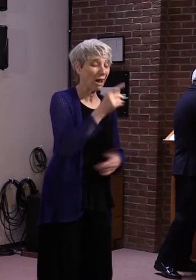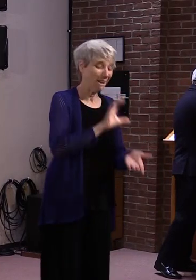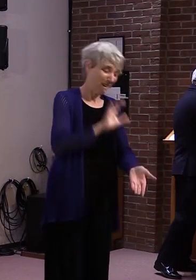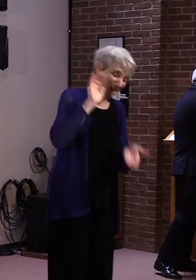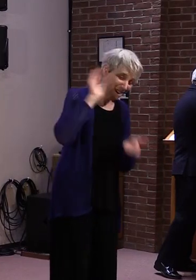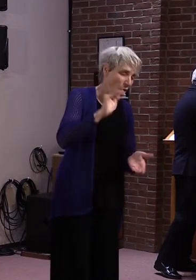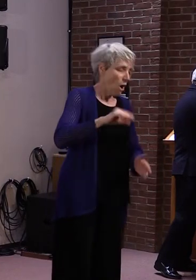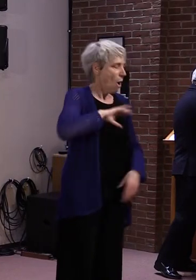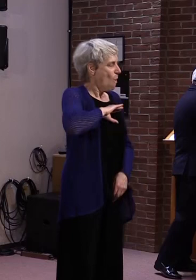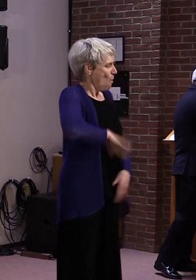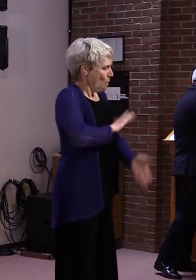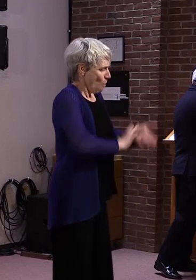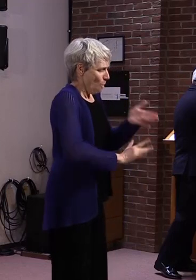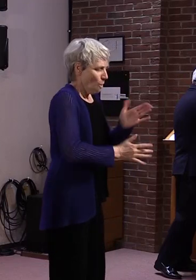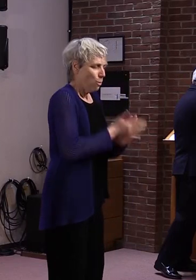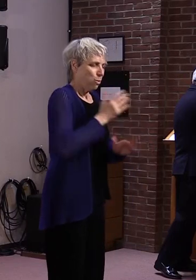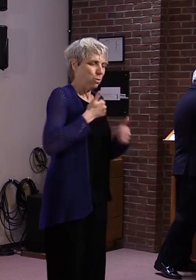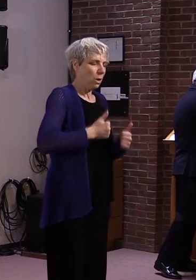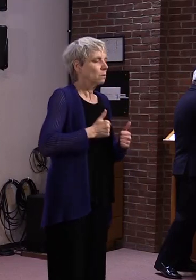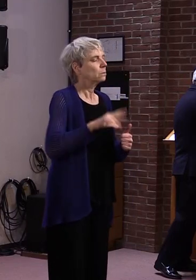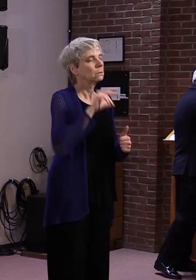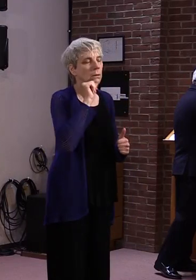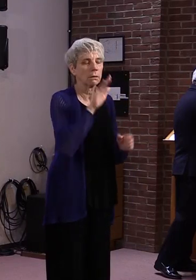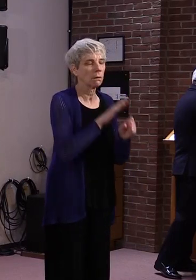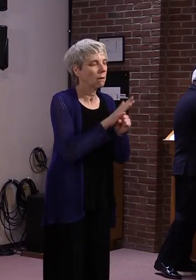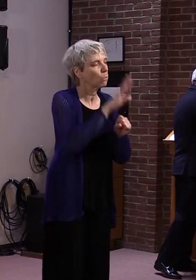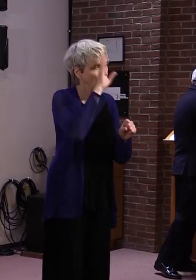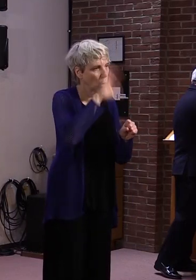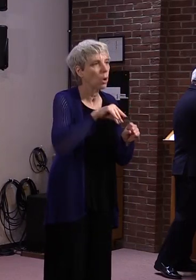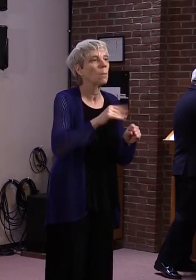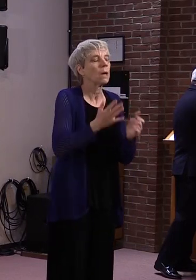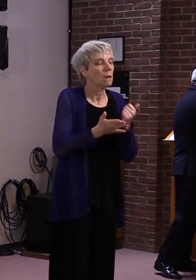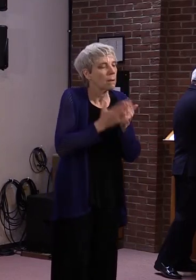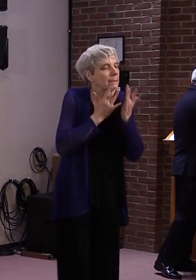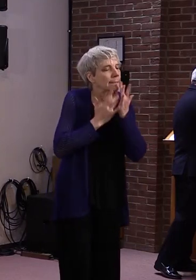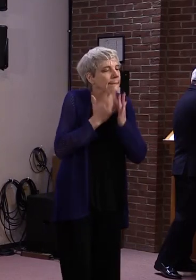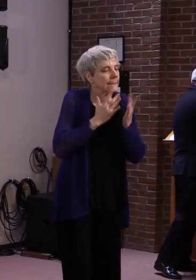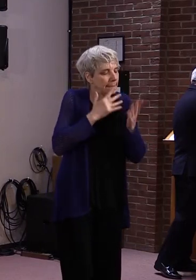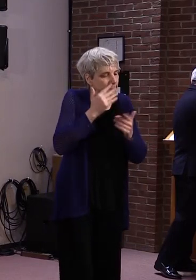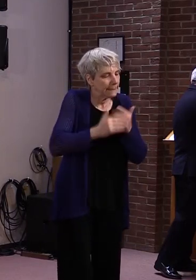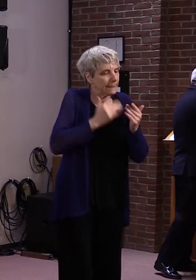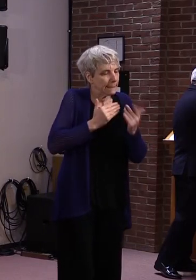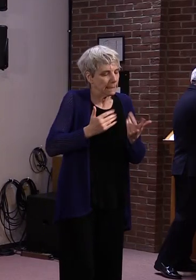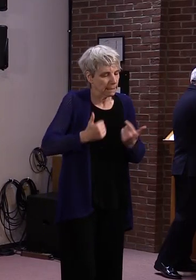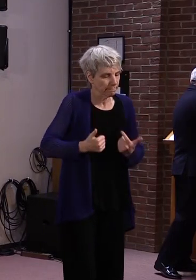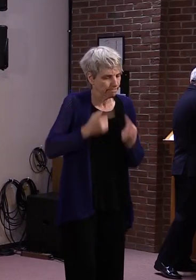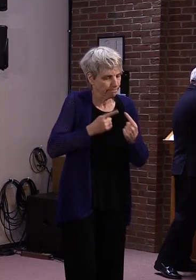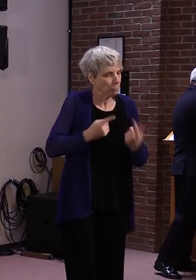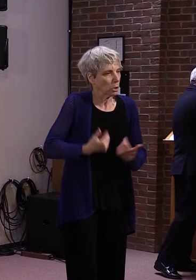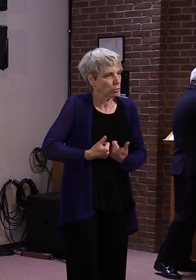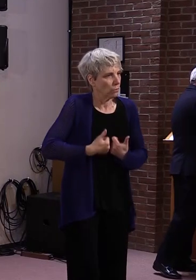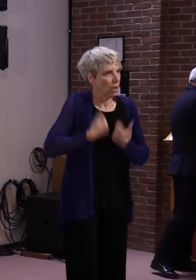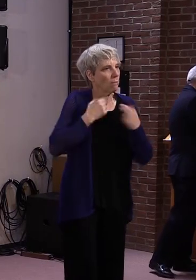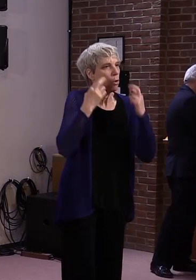we do hope that this influx of cash can help them survive as Vermont continues to reopen in the months ahead.